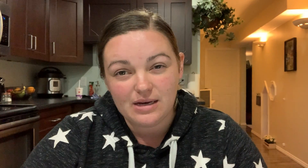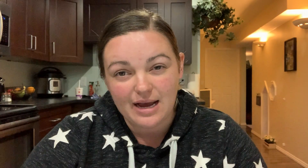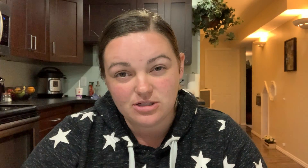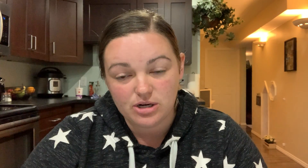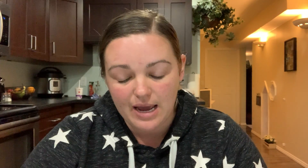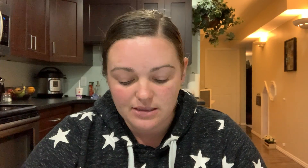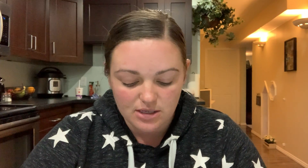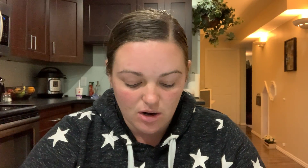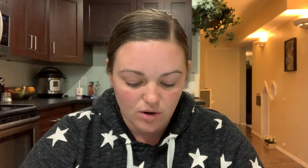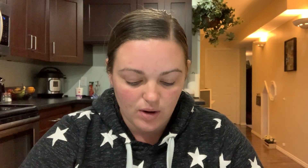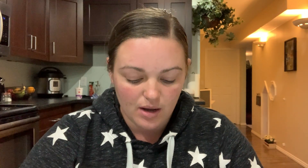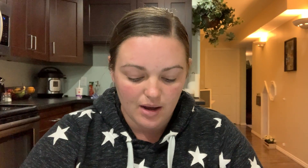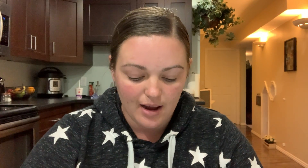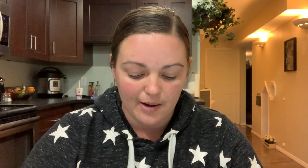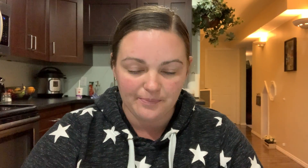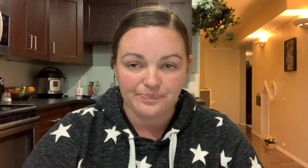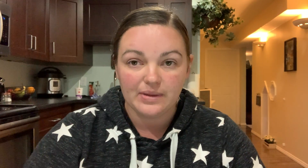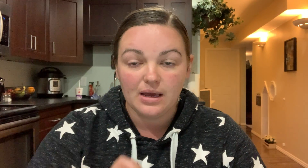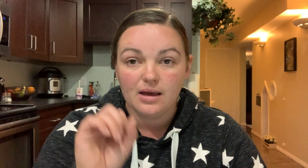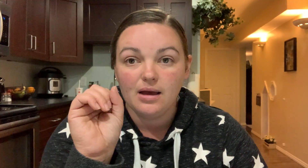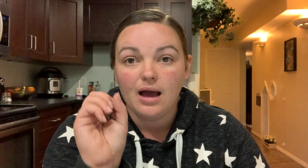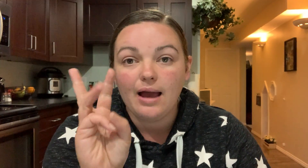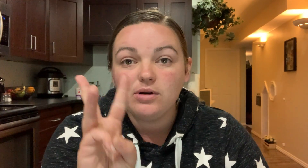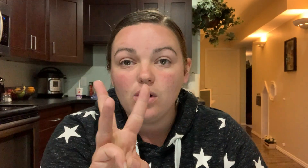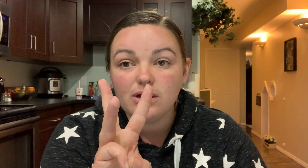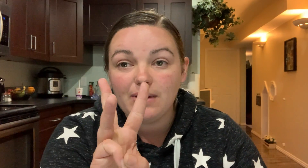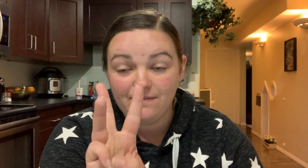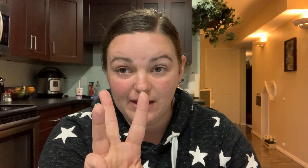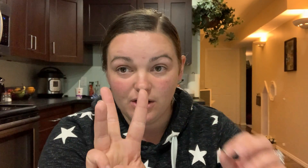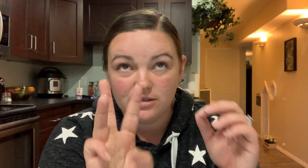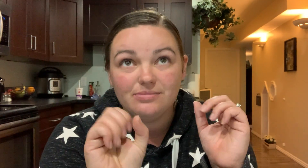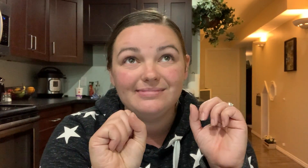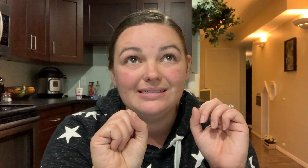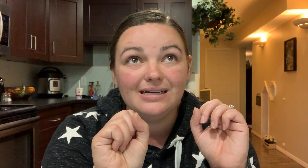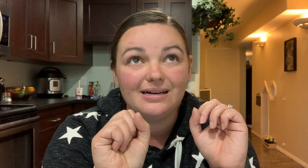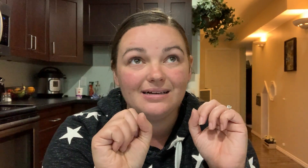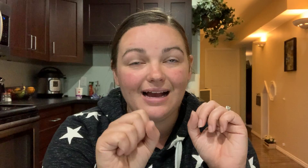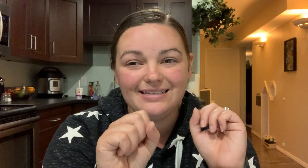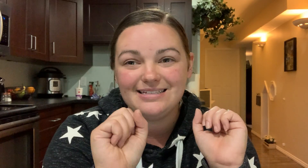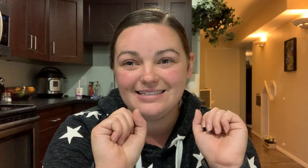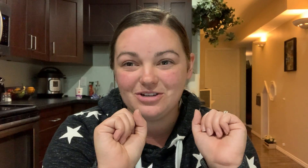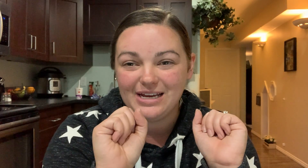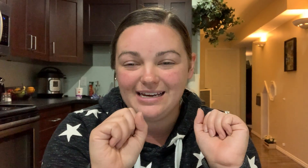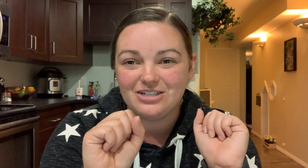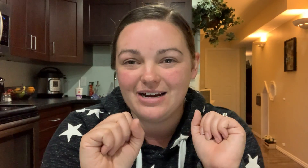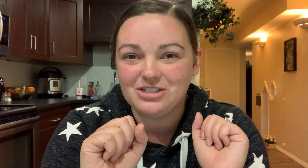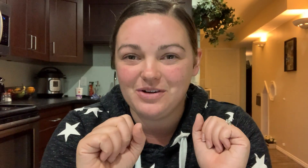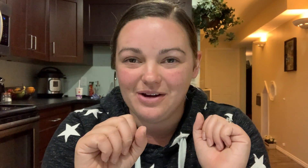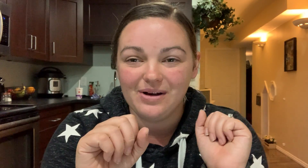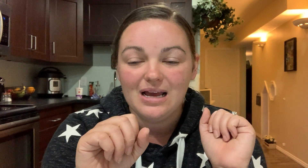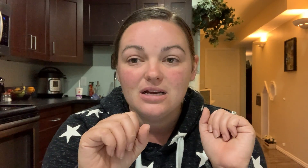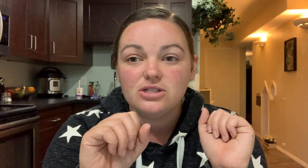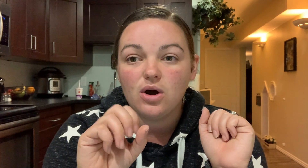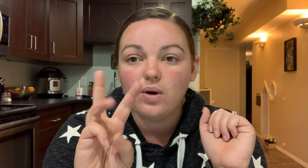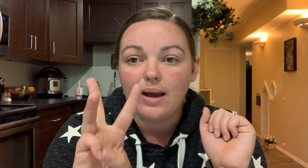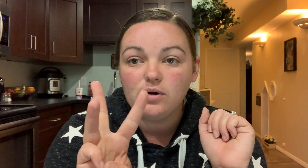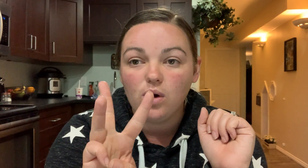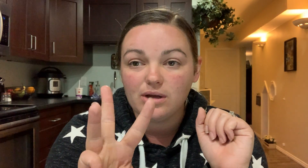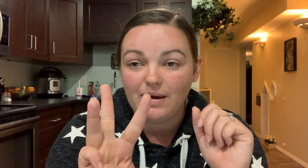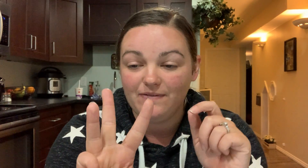than yesterday so um I'm going to hold up my finger guys this is tricky to try to show you so I'm going to hold up my